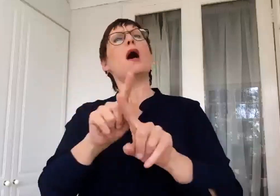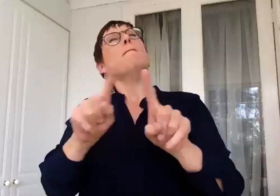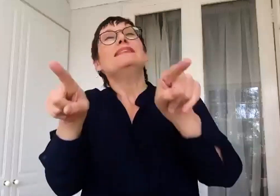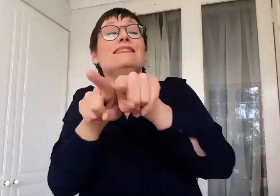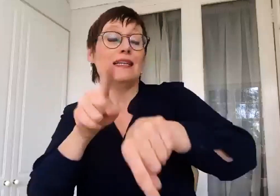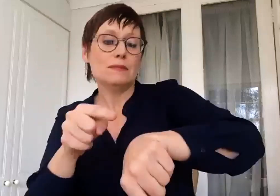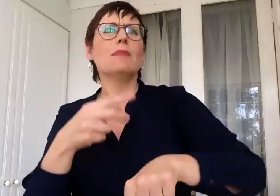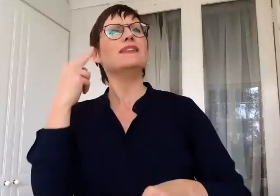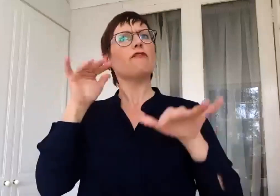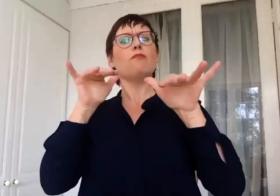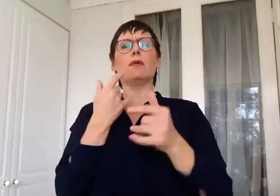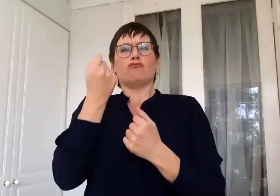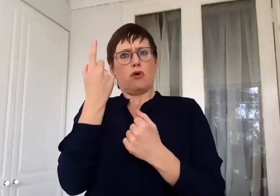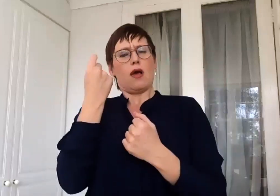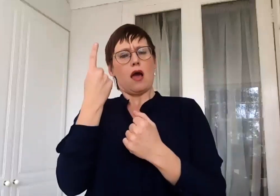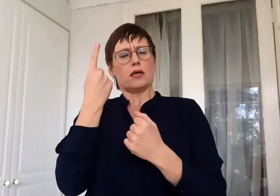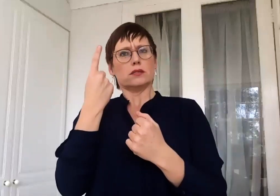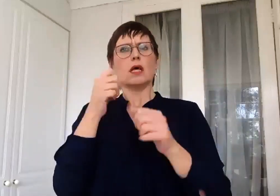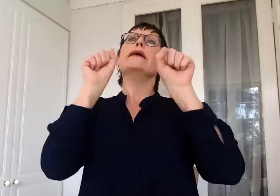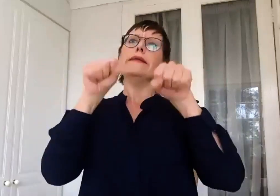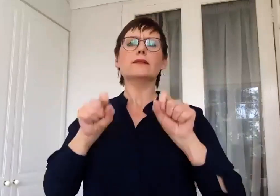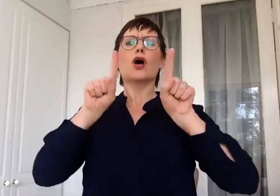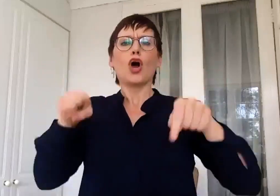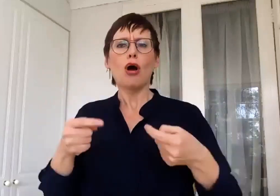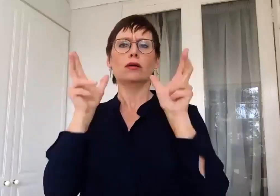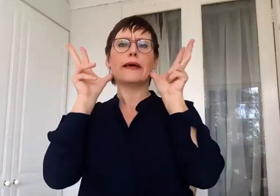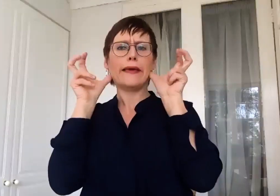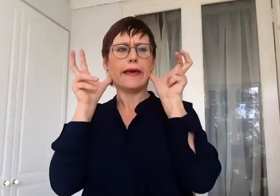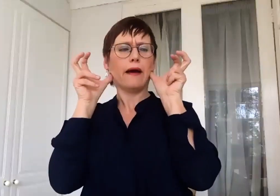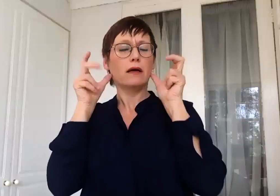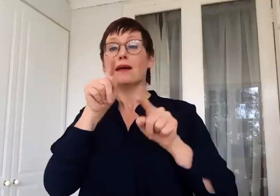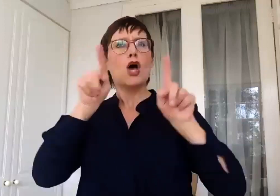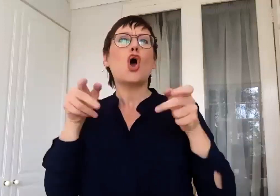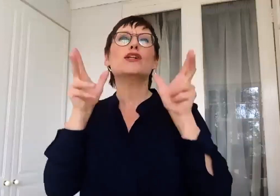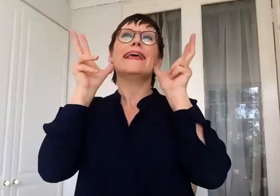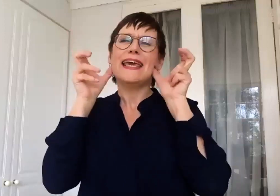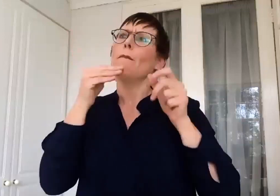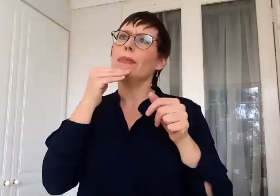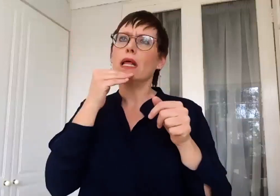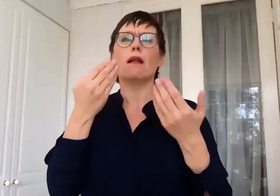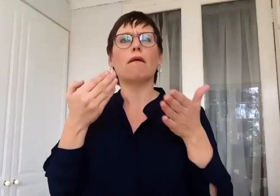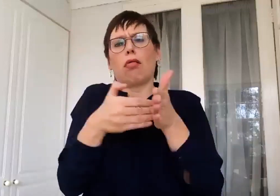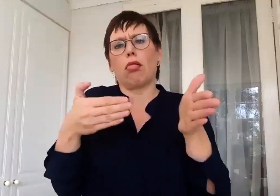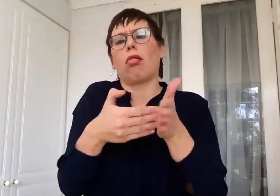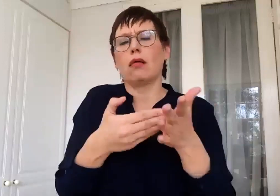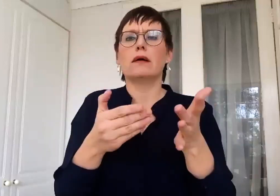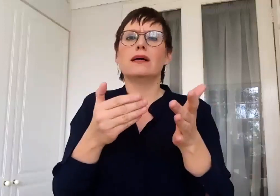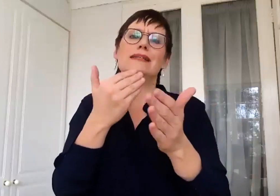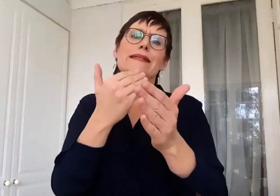inability to hear is a physical disability that they experience. But because they belong to this linguistic and cultural minority